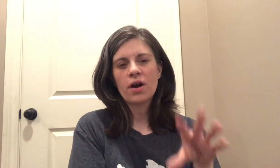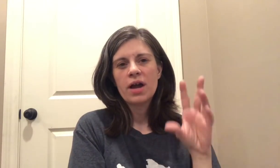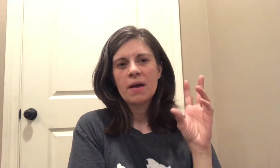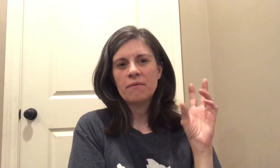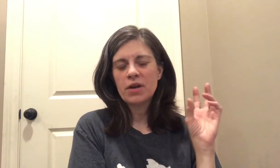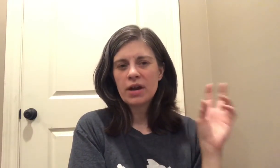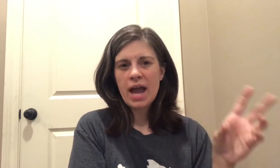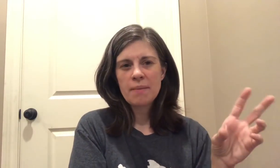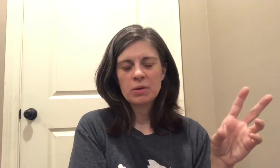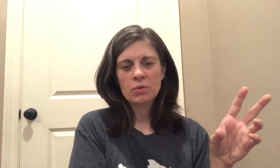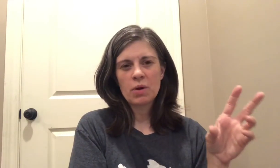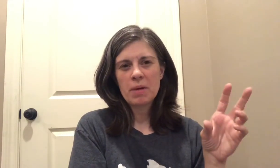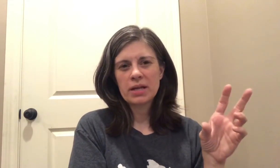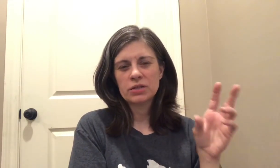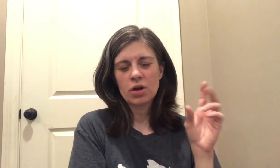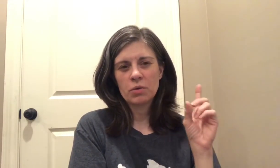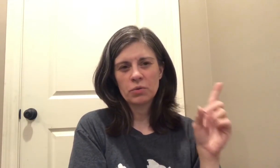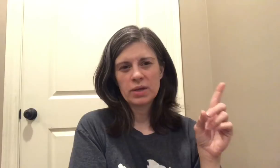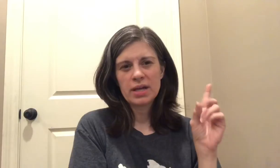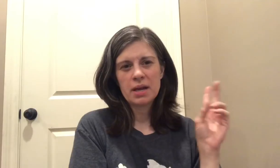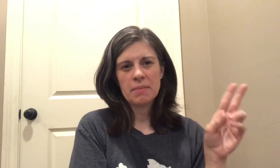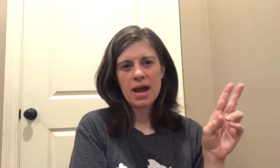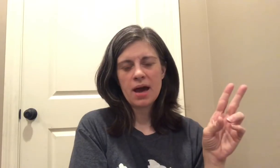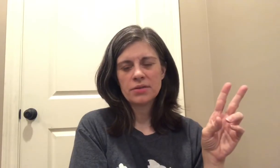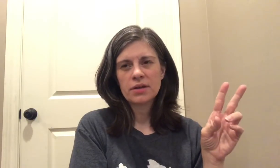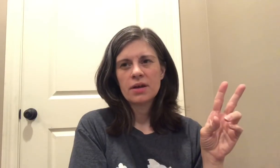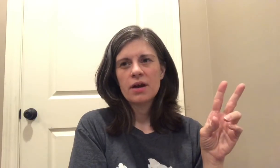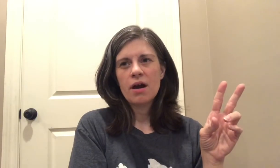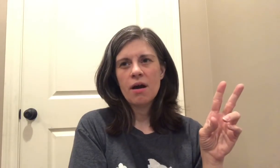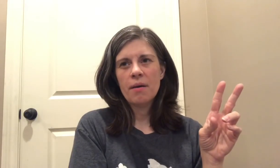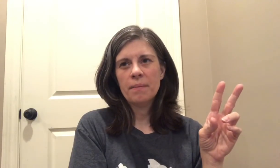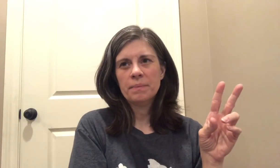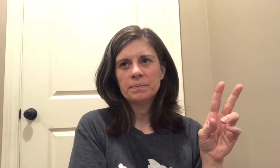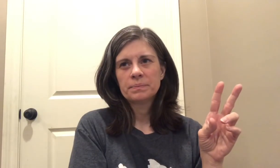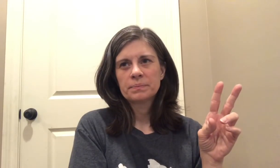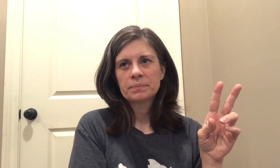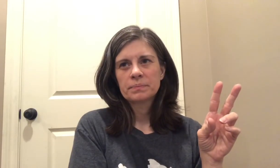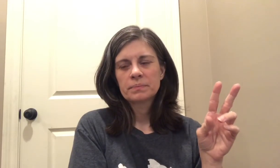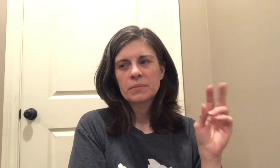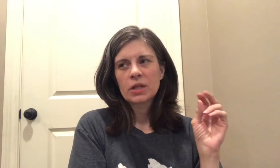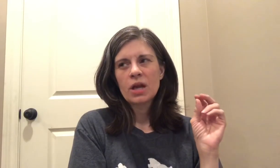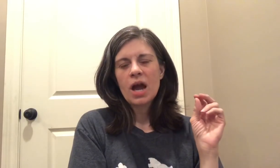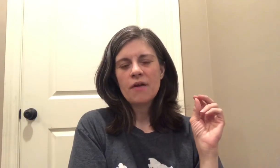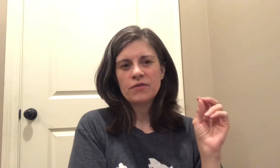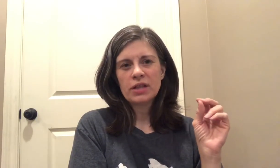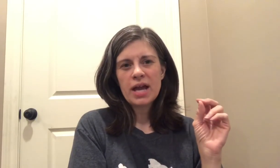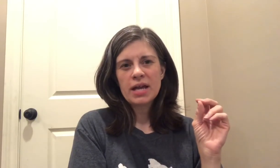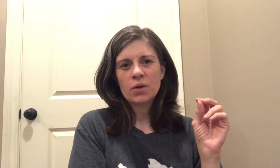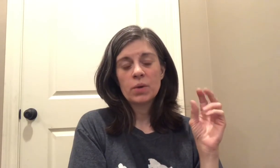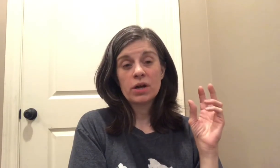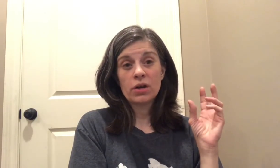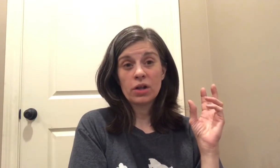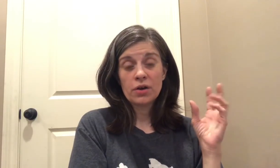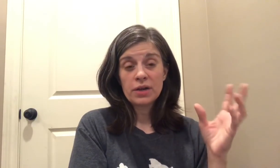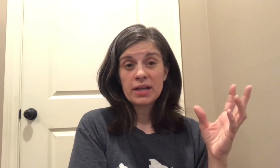I'm very happy with where my kids are with reading and math um I feel like we are learning